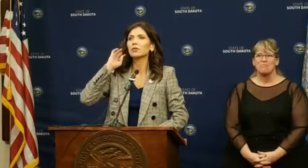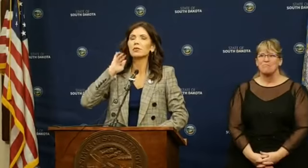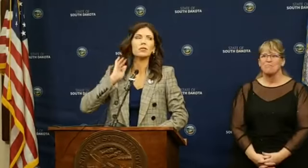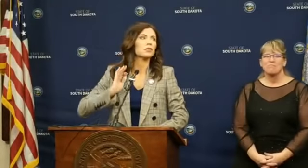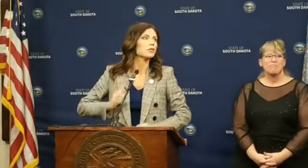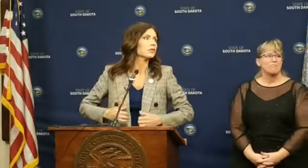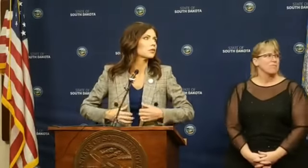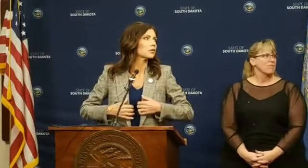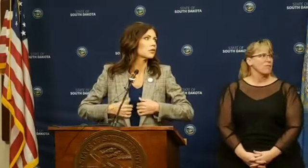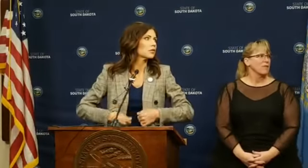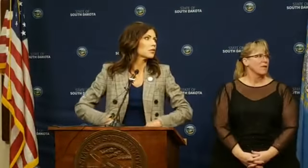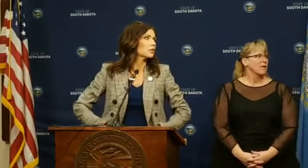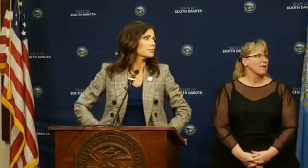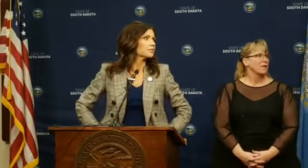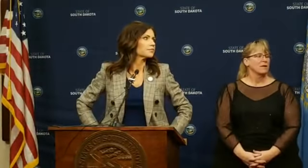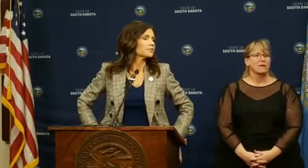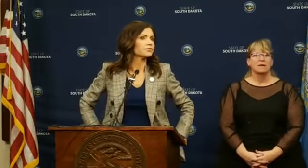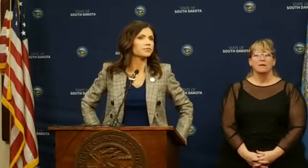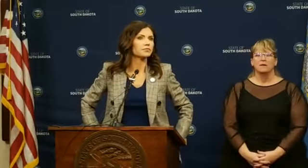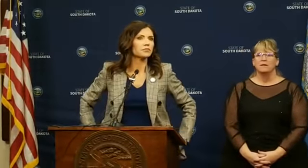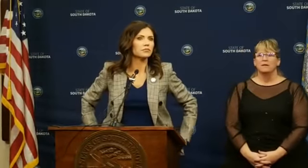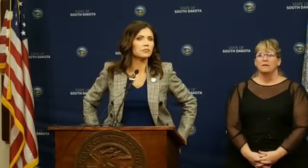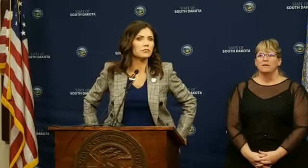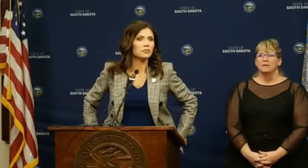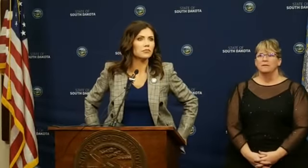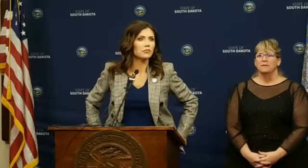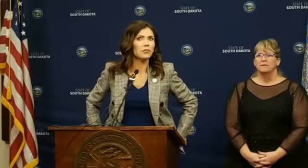Can we make an announcement to mute the lines?